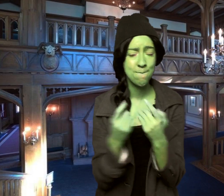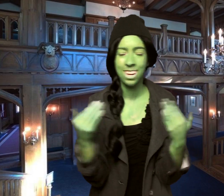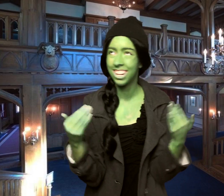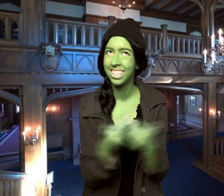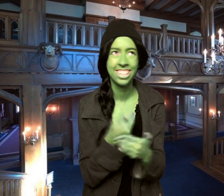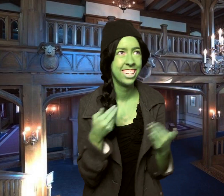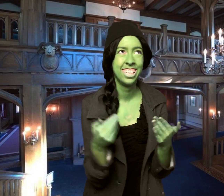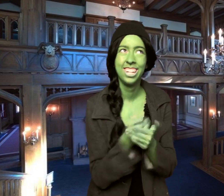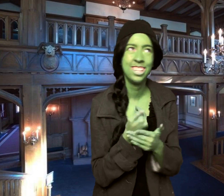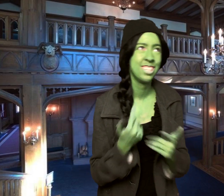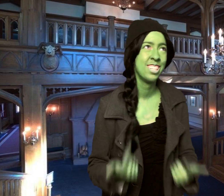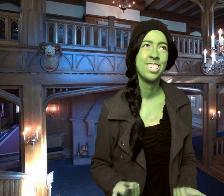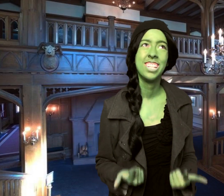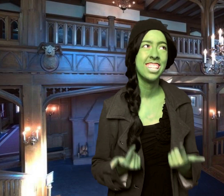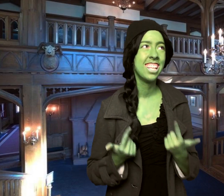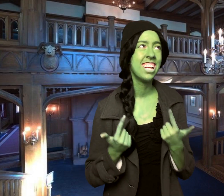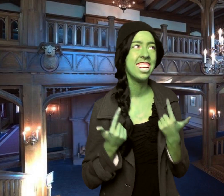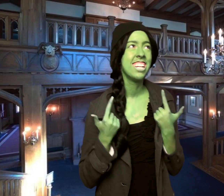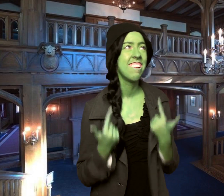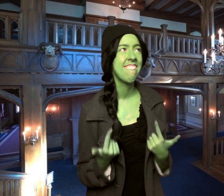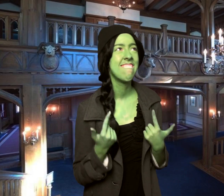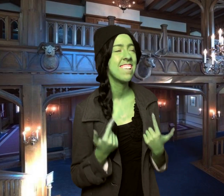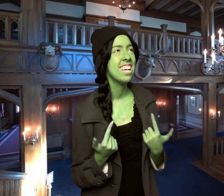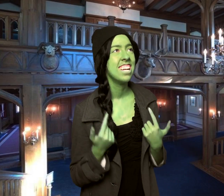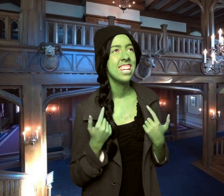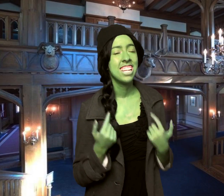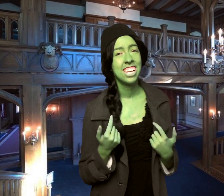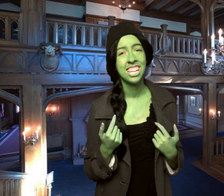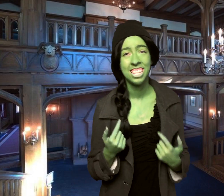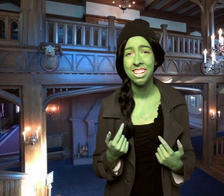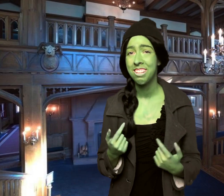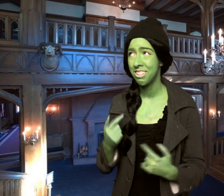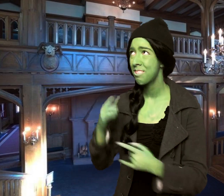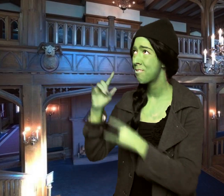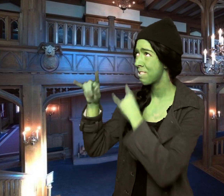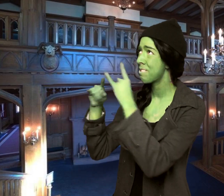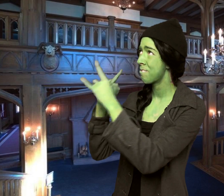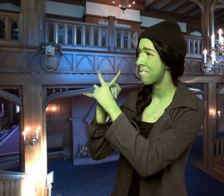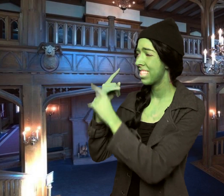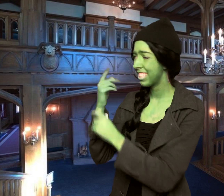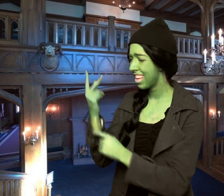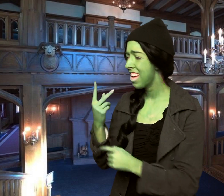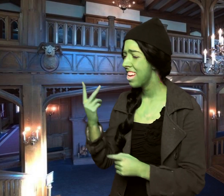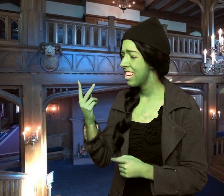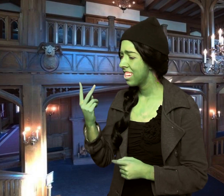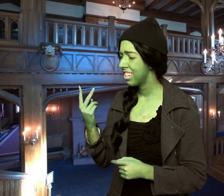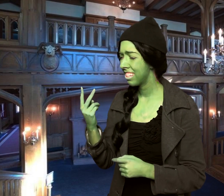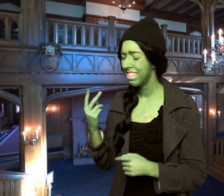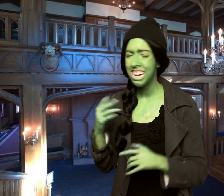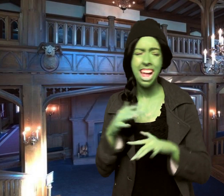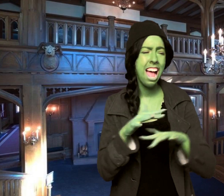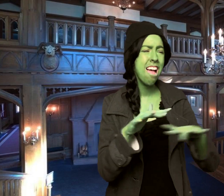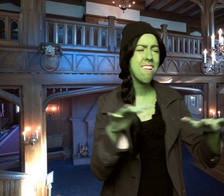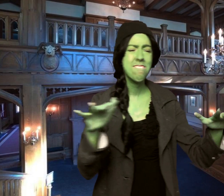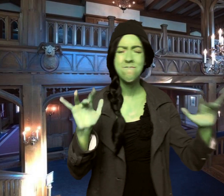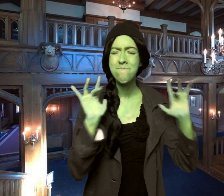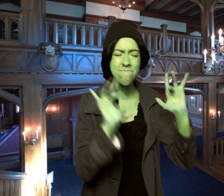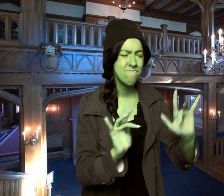My whole life will change Cause once you're with the wizard No one thinks